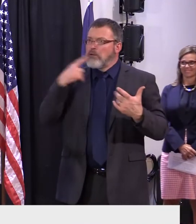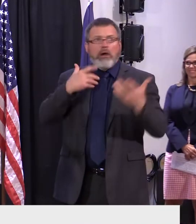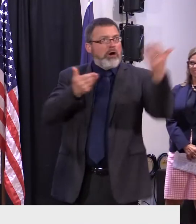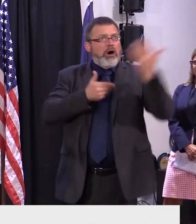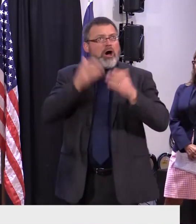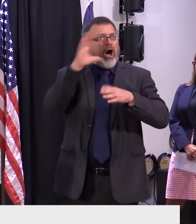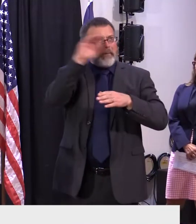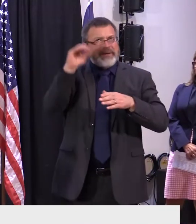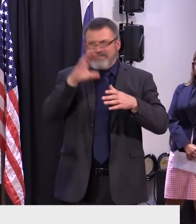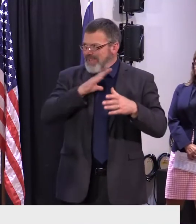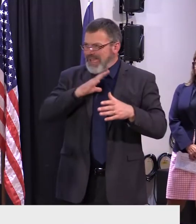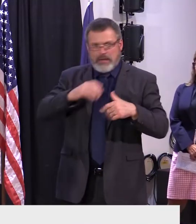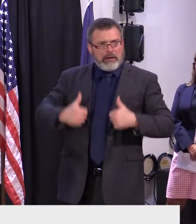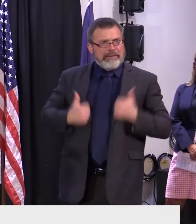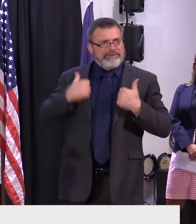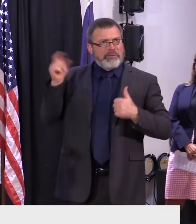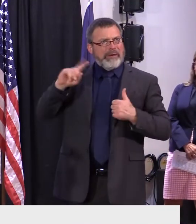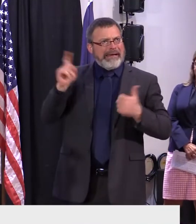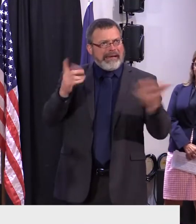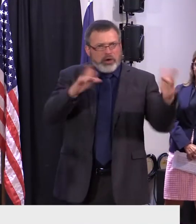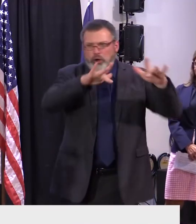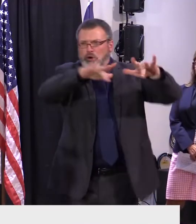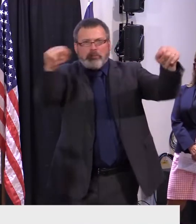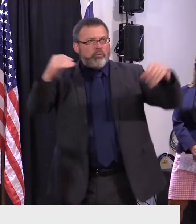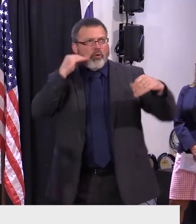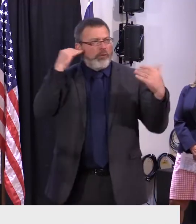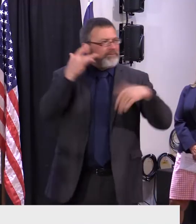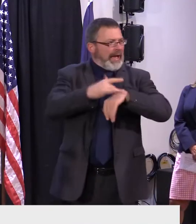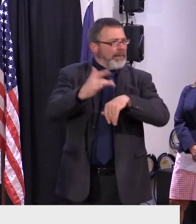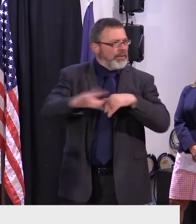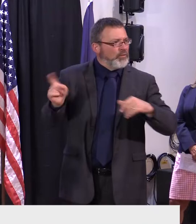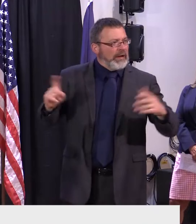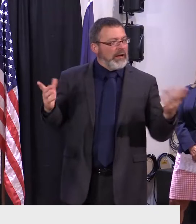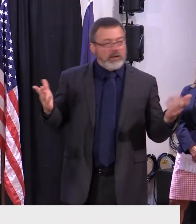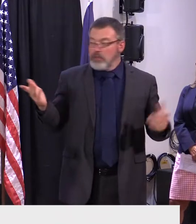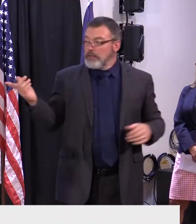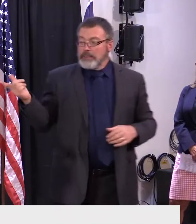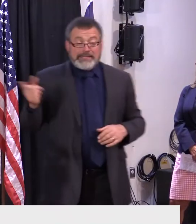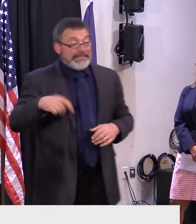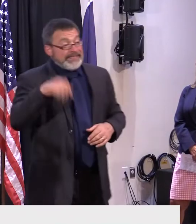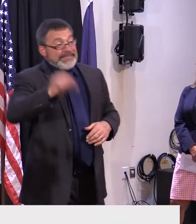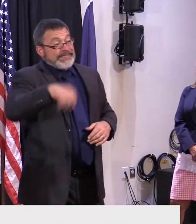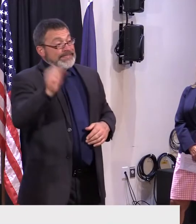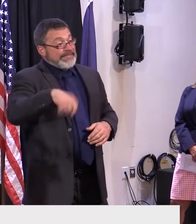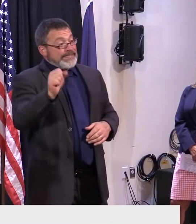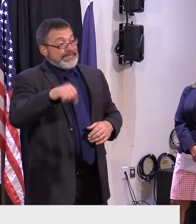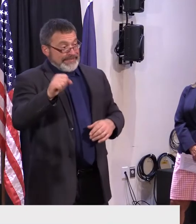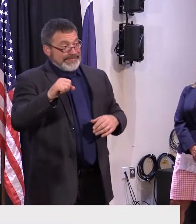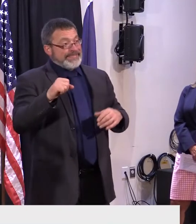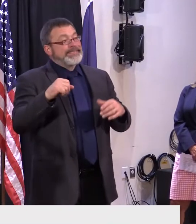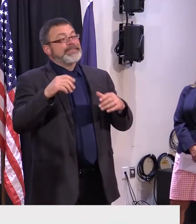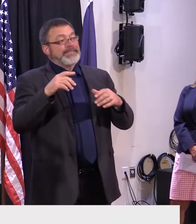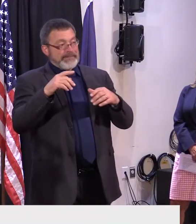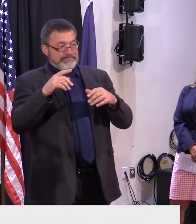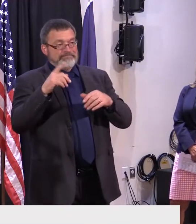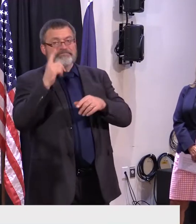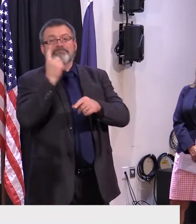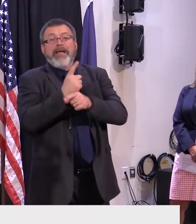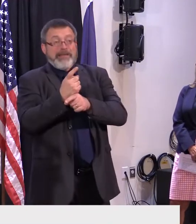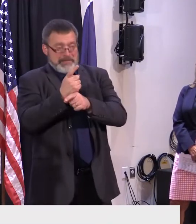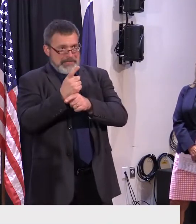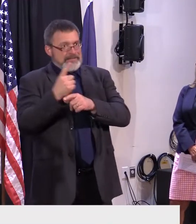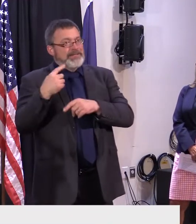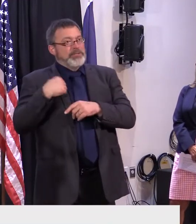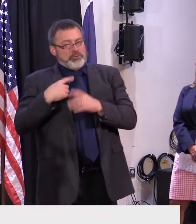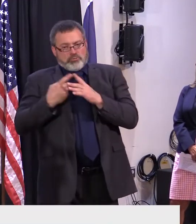building as we speak. We started this five or six years ago when I came into office. As I have said multiple